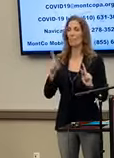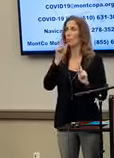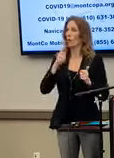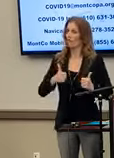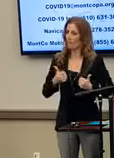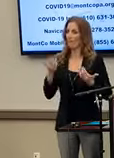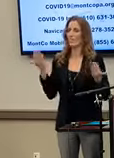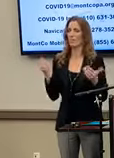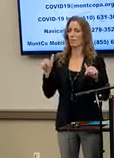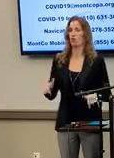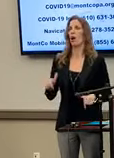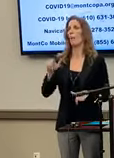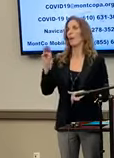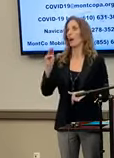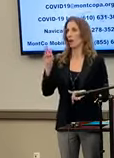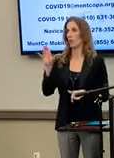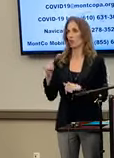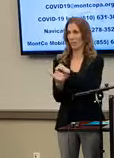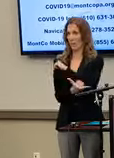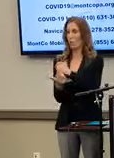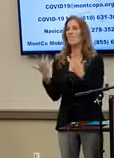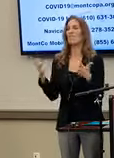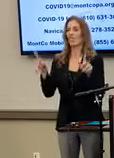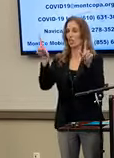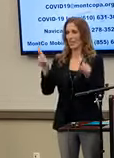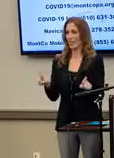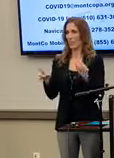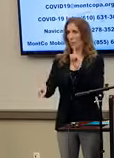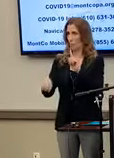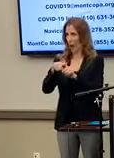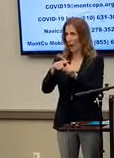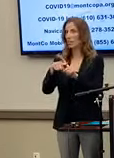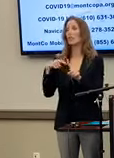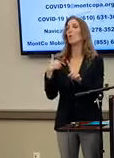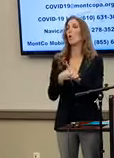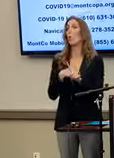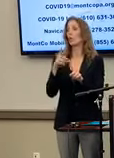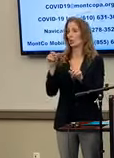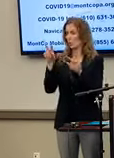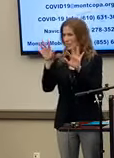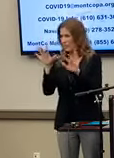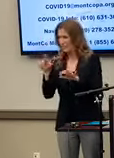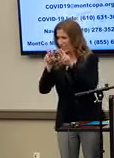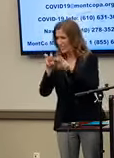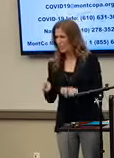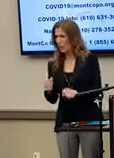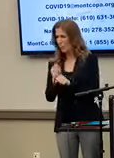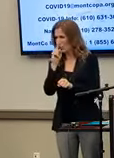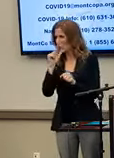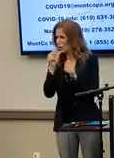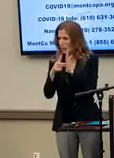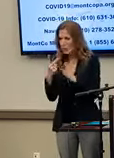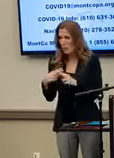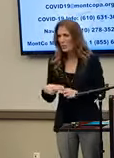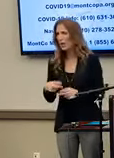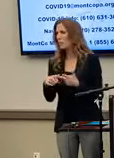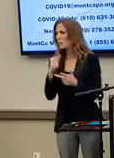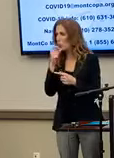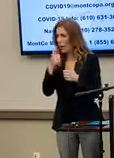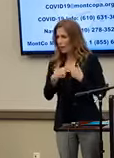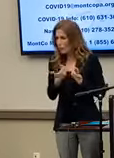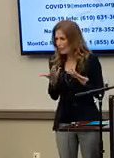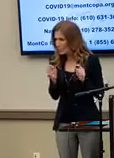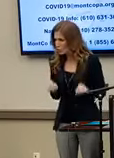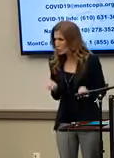who live in Montgomery County and have tested positive, and we've deduplicated the list. It's possible that